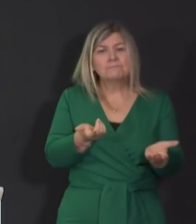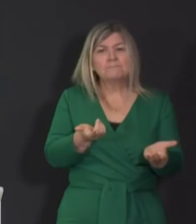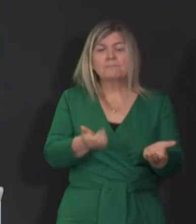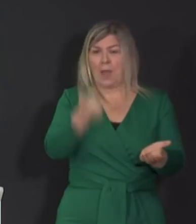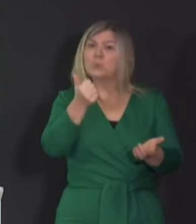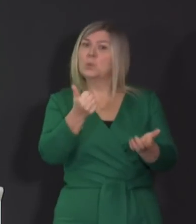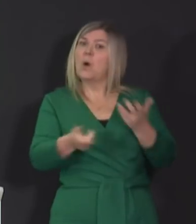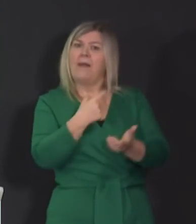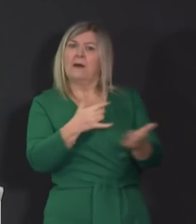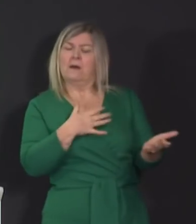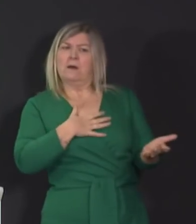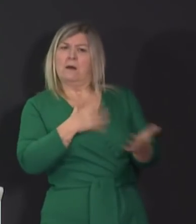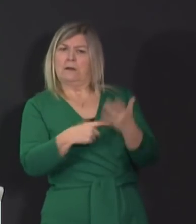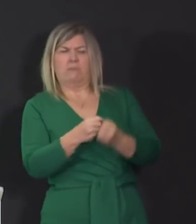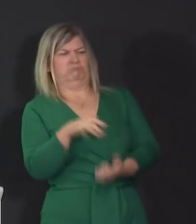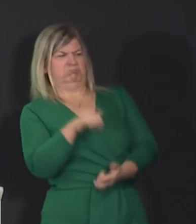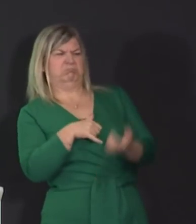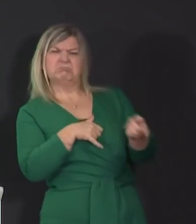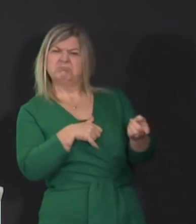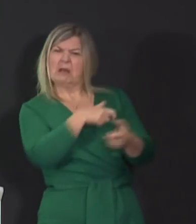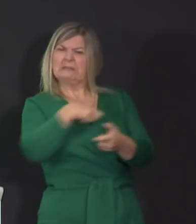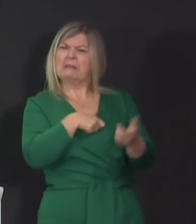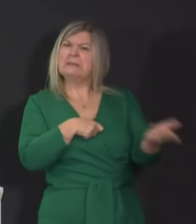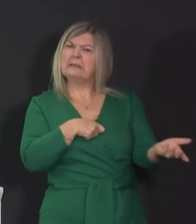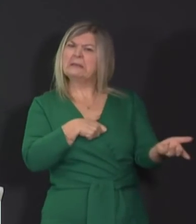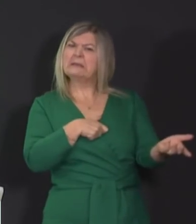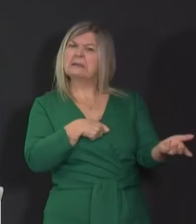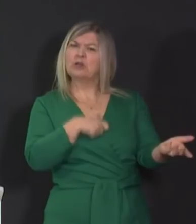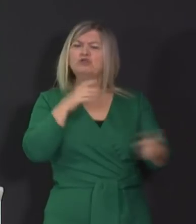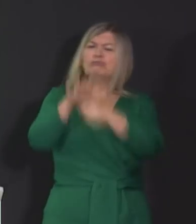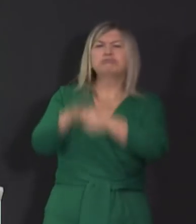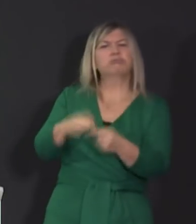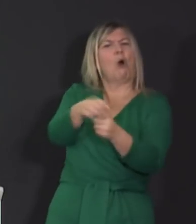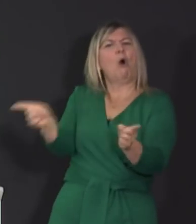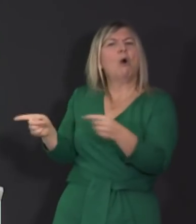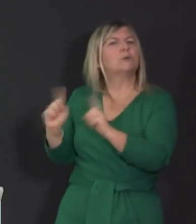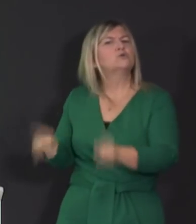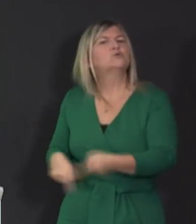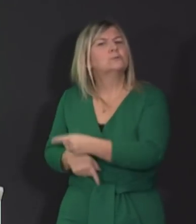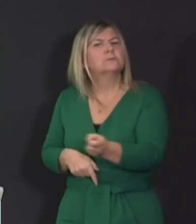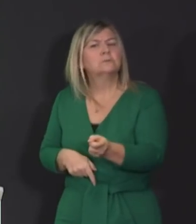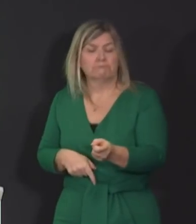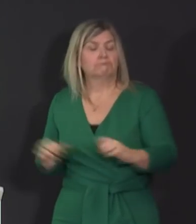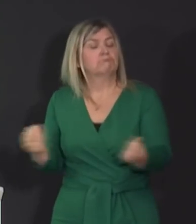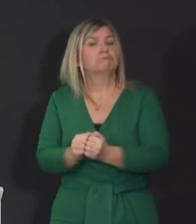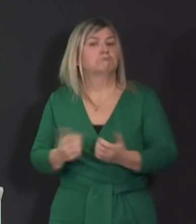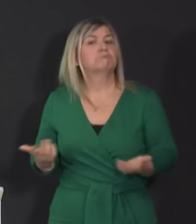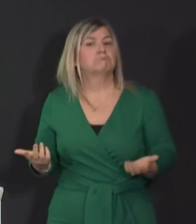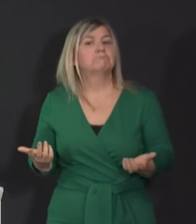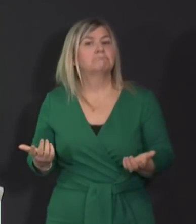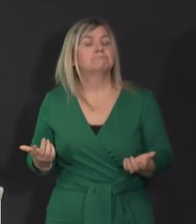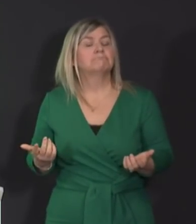feel very strongly that the whole of football should not pay the price for the actions of any one club, whoever they may be, and I agree with that.